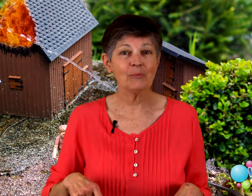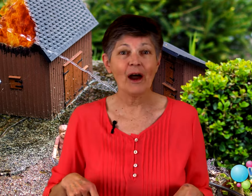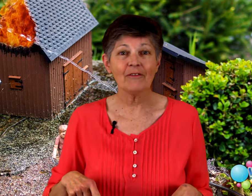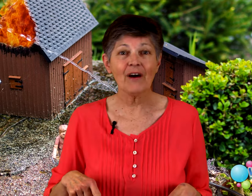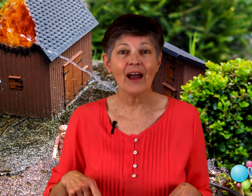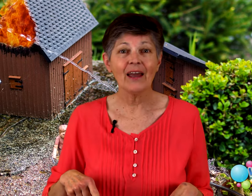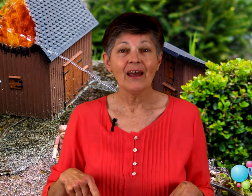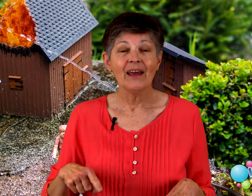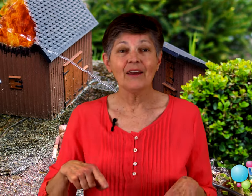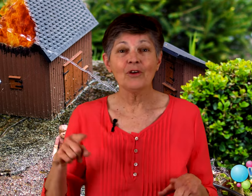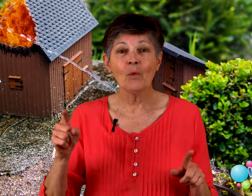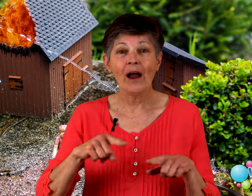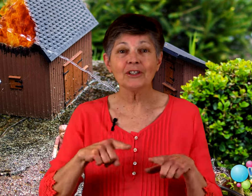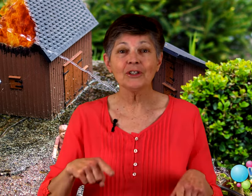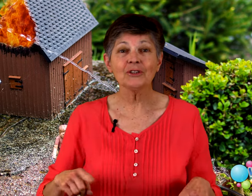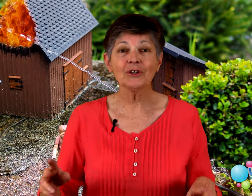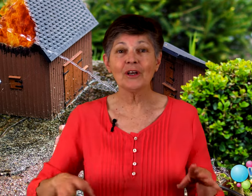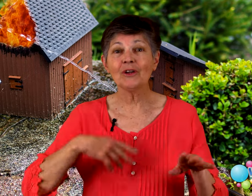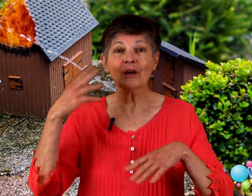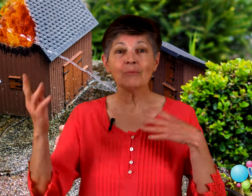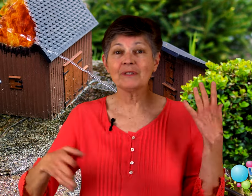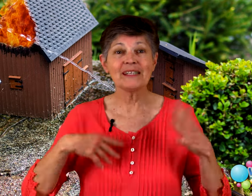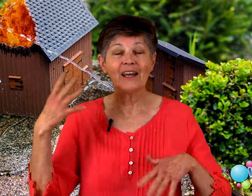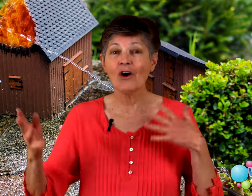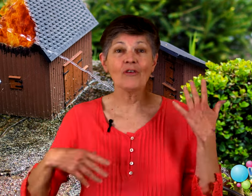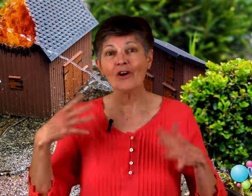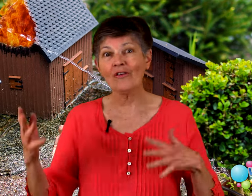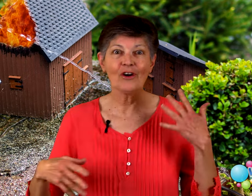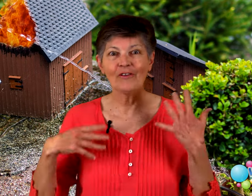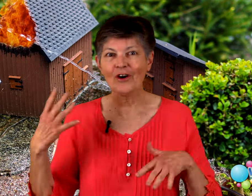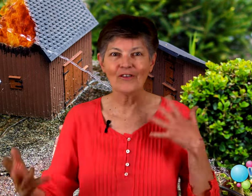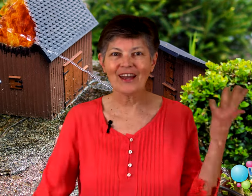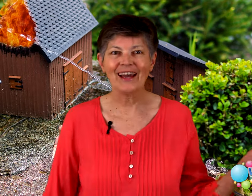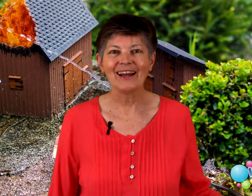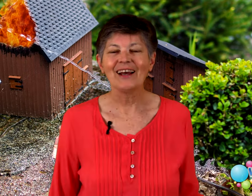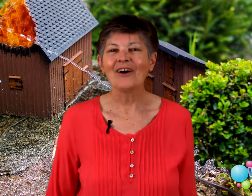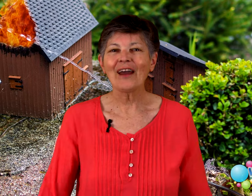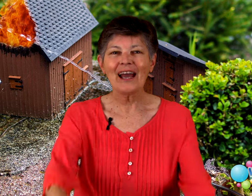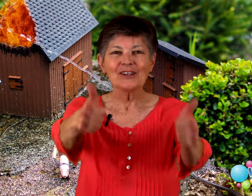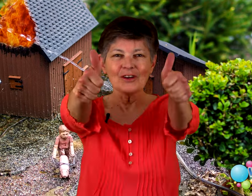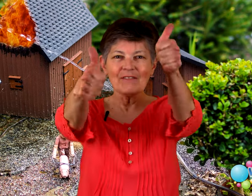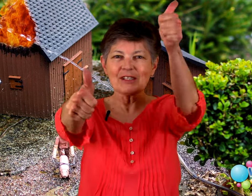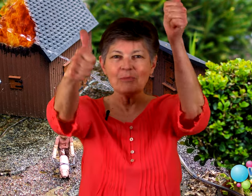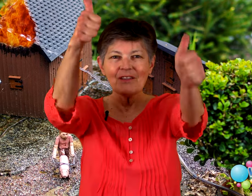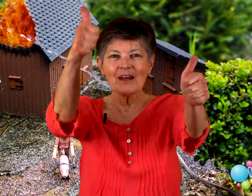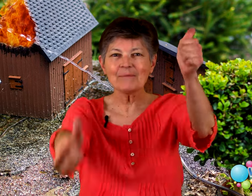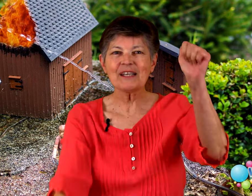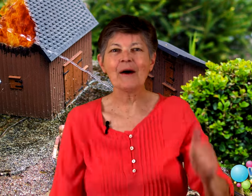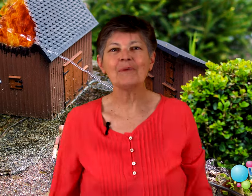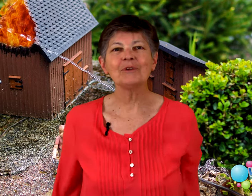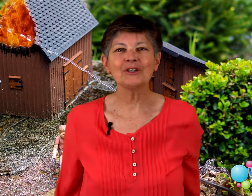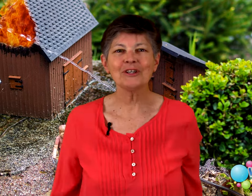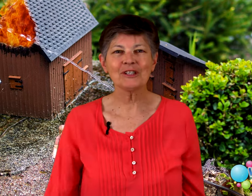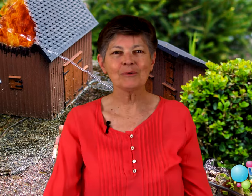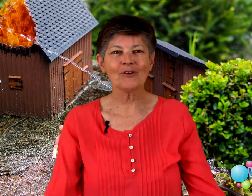Spotify if you want to, so that you can sing it over and over and over and over again. Okay, so give us a big thumbs up and be sure you subscribe.